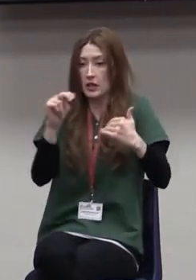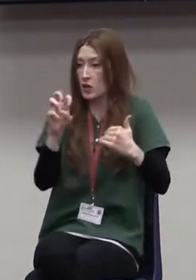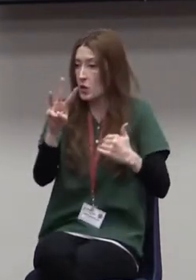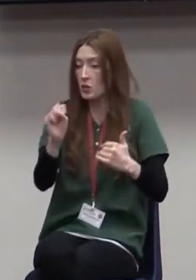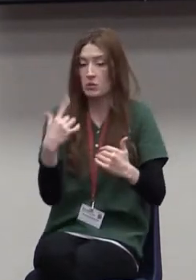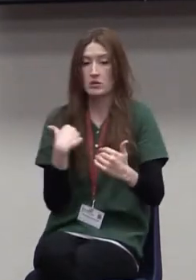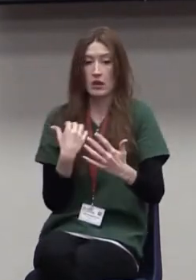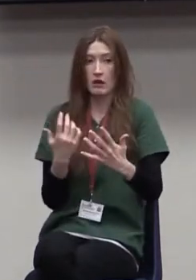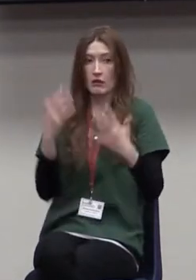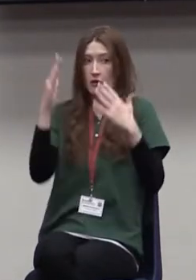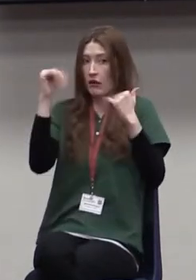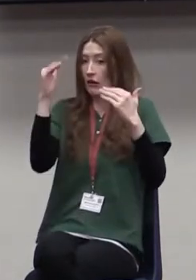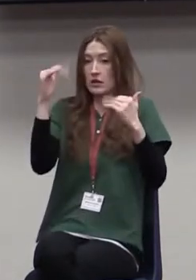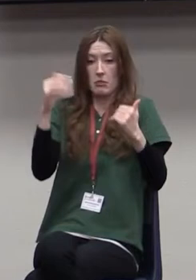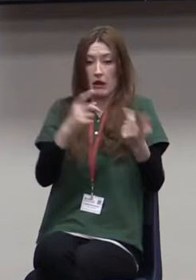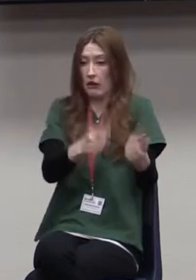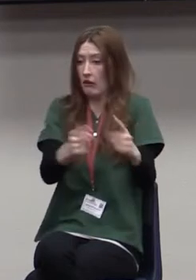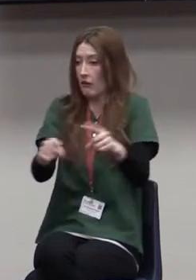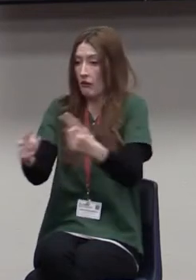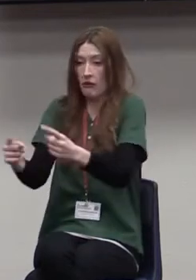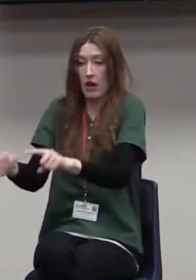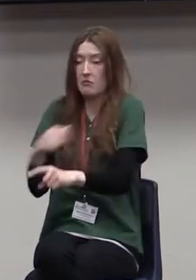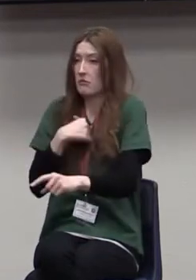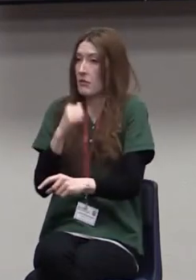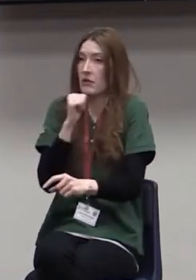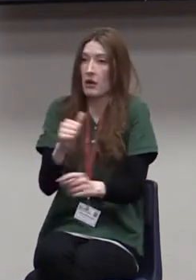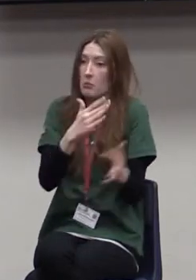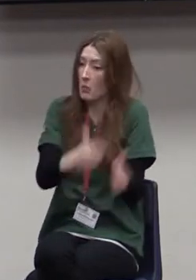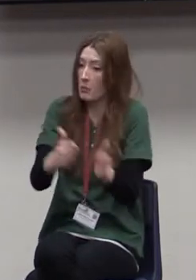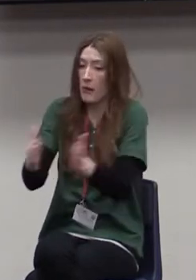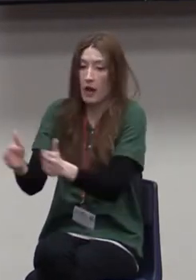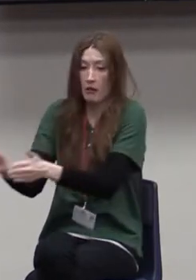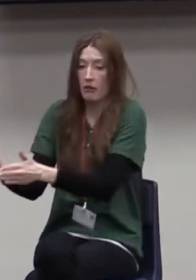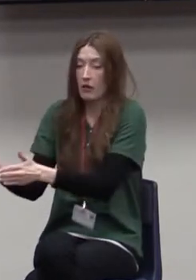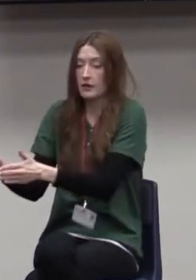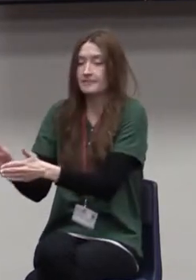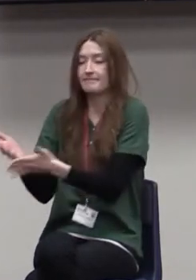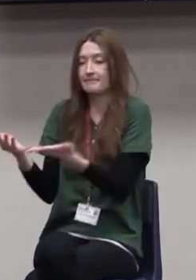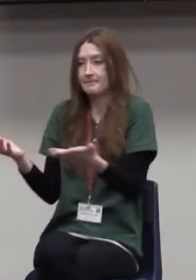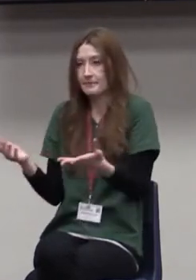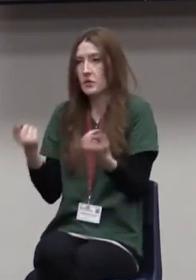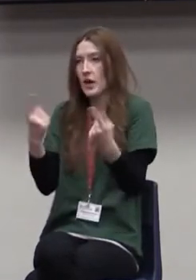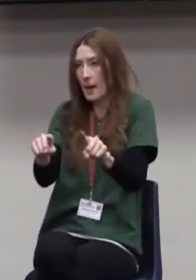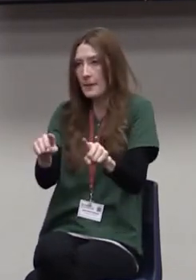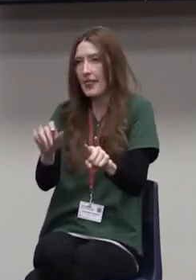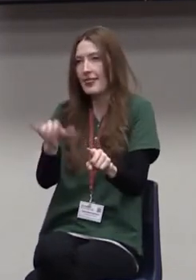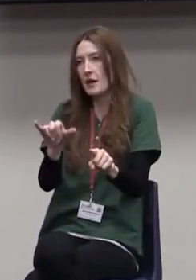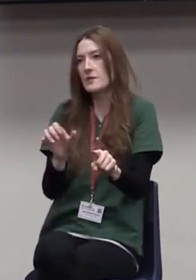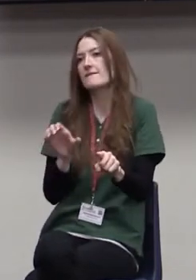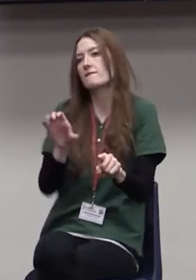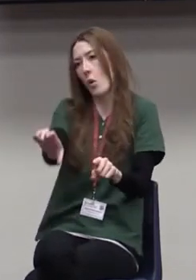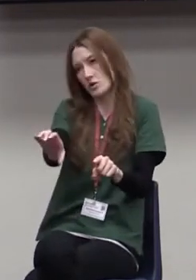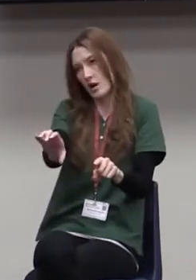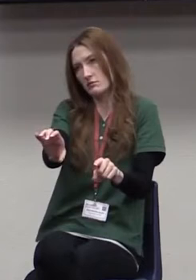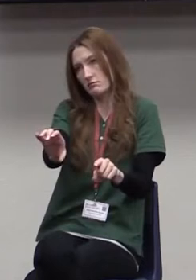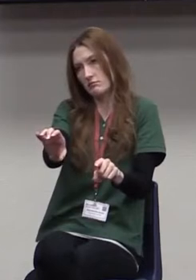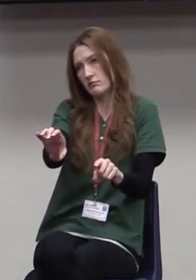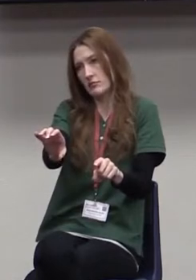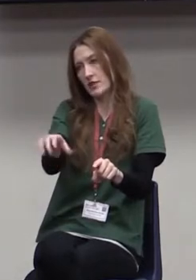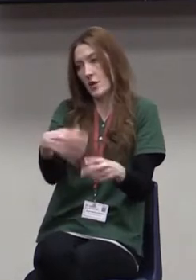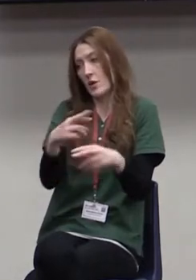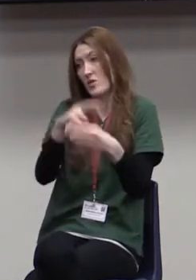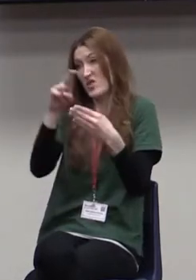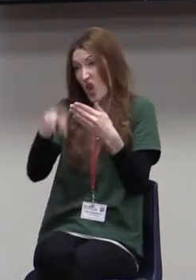expecting the events that unfolded. They weren't prepared for that. And so when it happened, it was forced on them. And as a result,